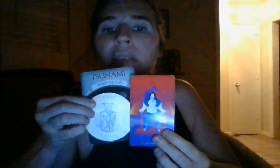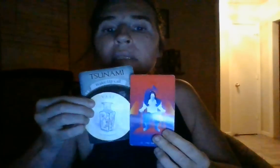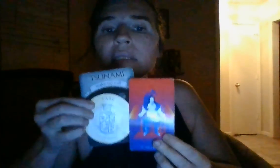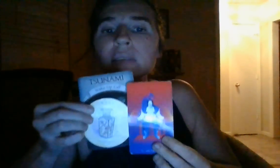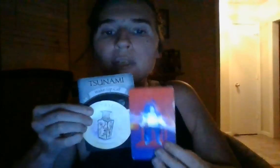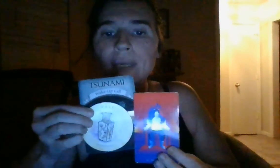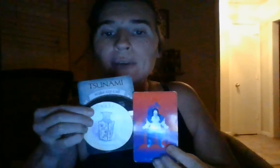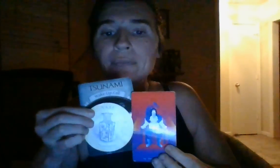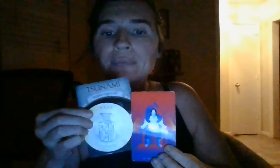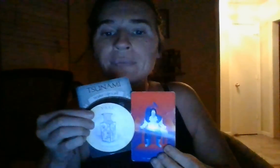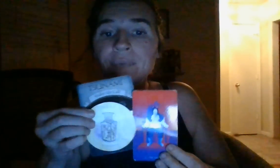There we go.